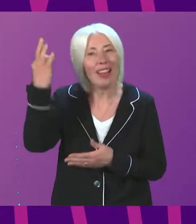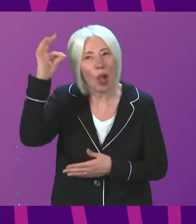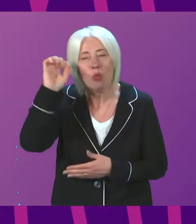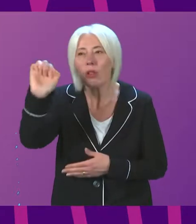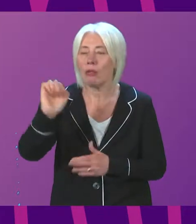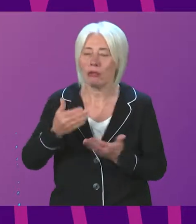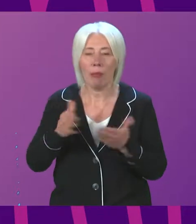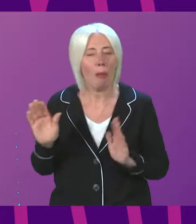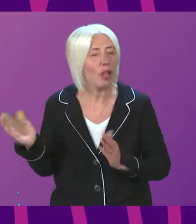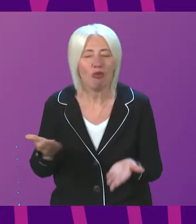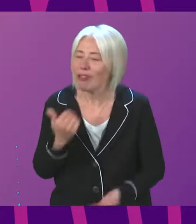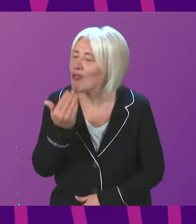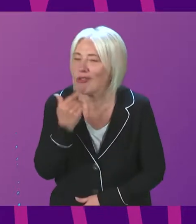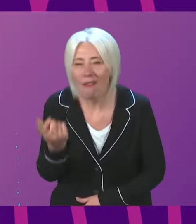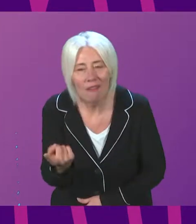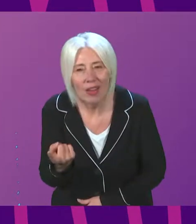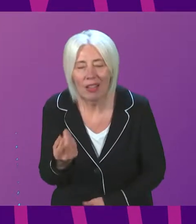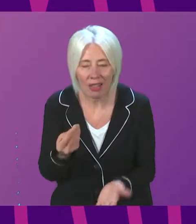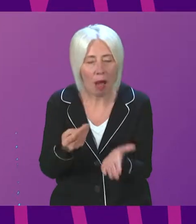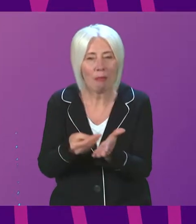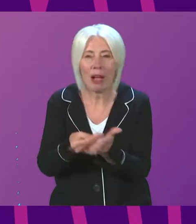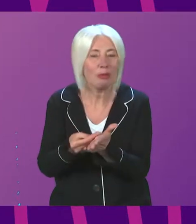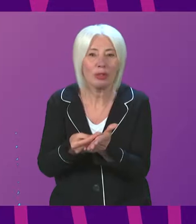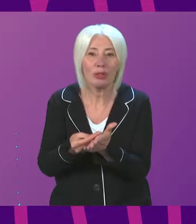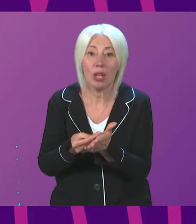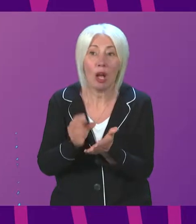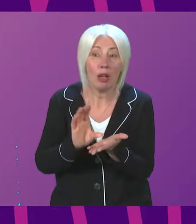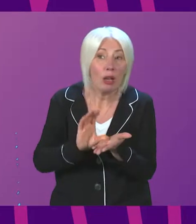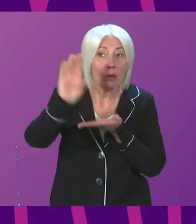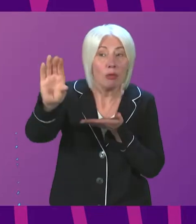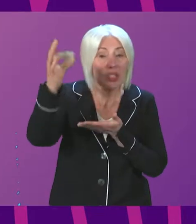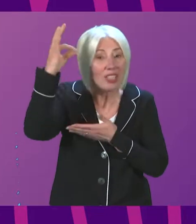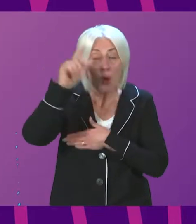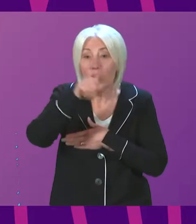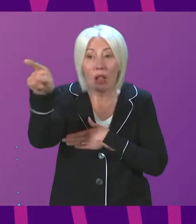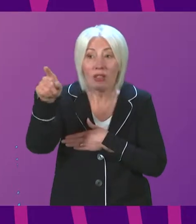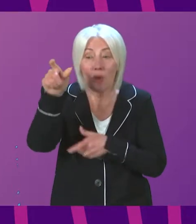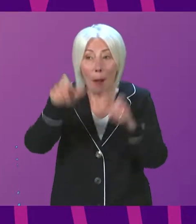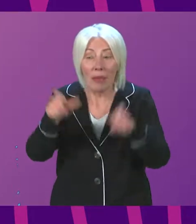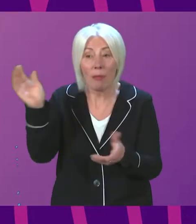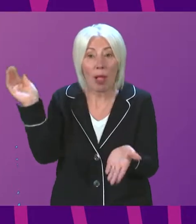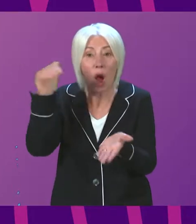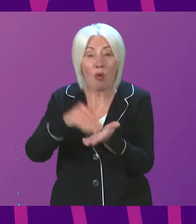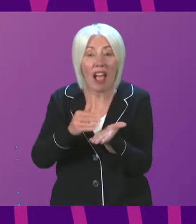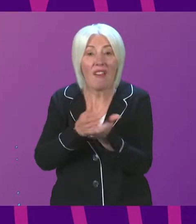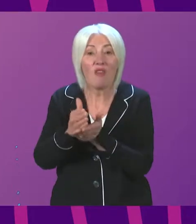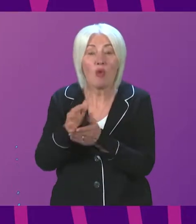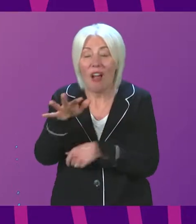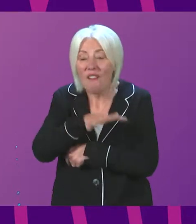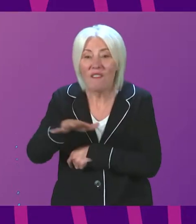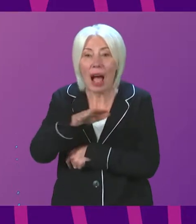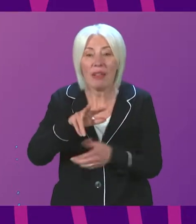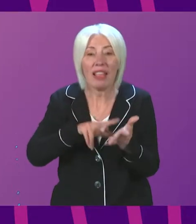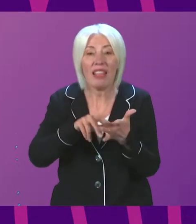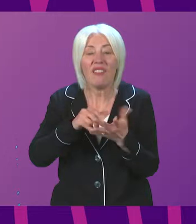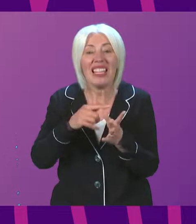services this tariff is not even provided to local authorities for people who arrive through the family visa route and I